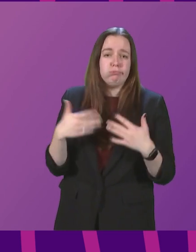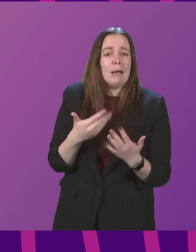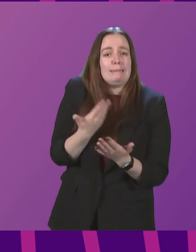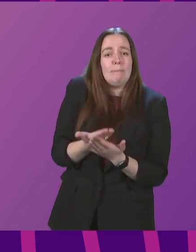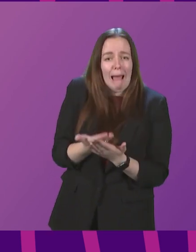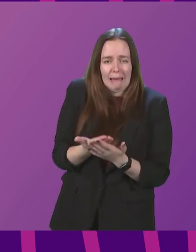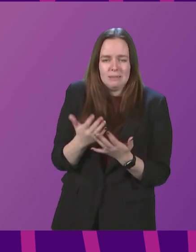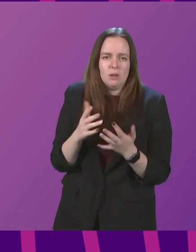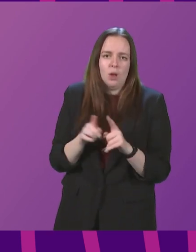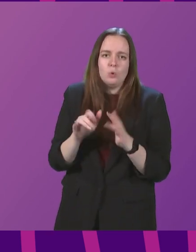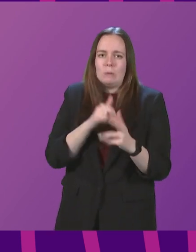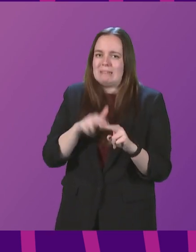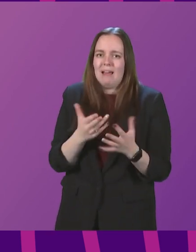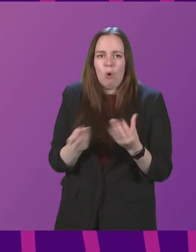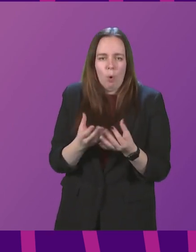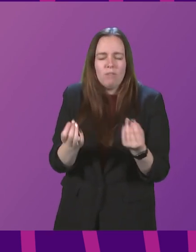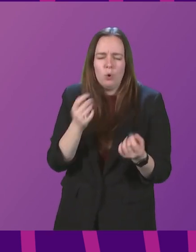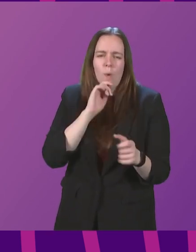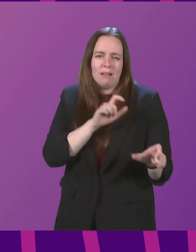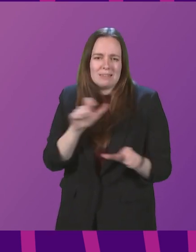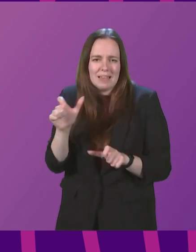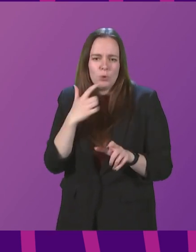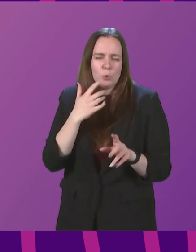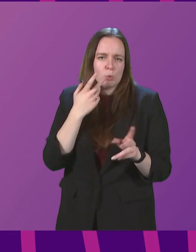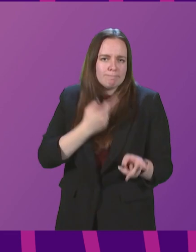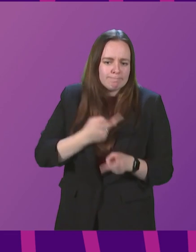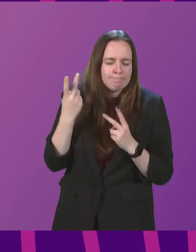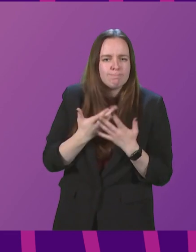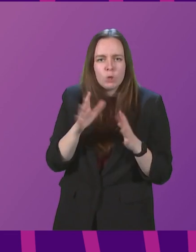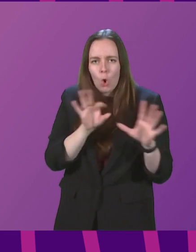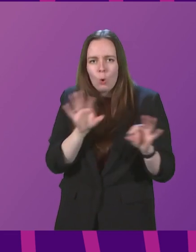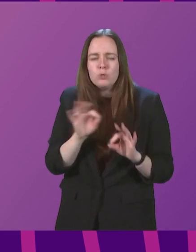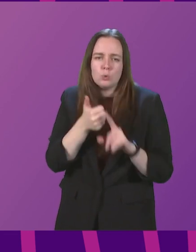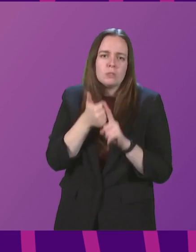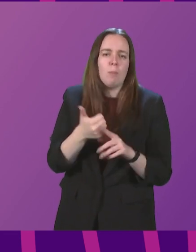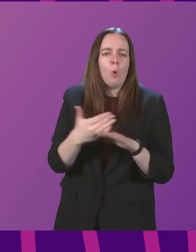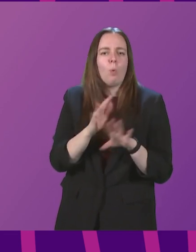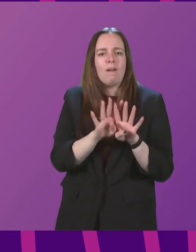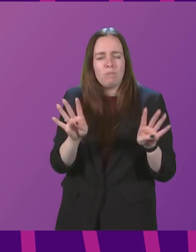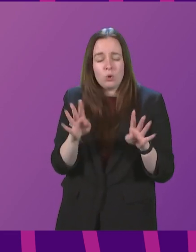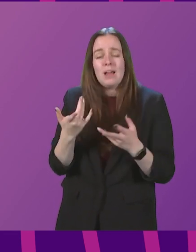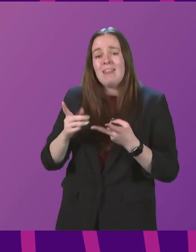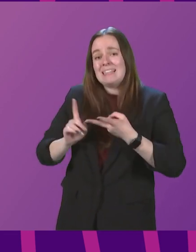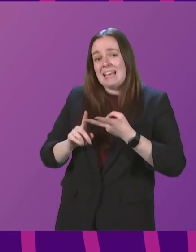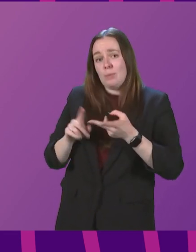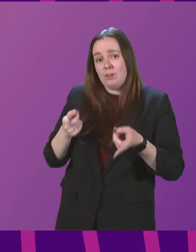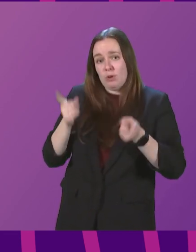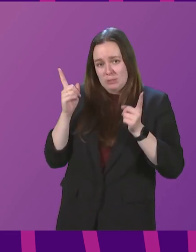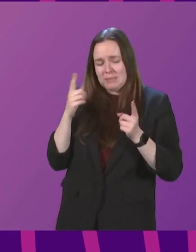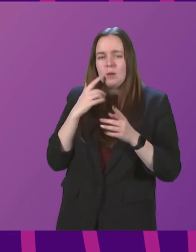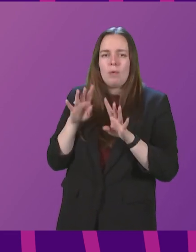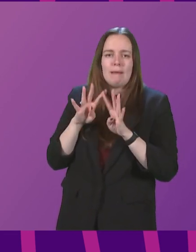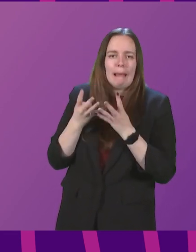absences. So we will continue to look at all options to further support the workforce. Indeed, later today, the Deputy First Minister, along with the Cabinet